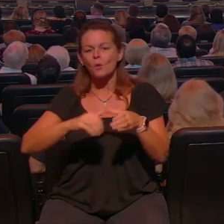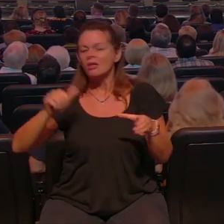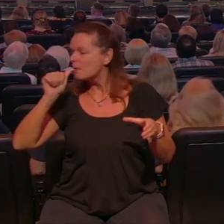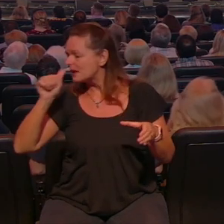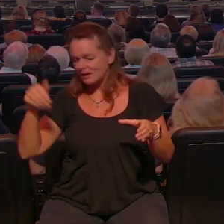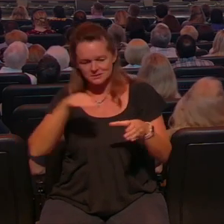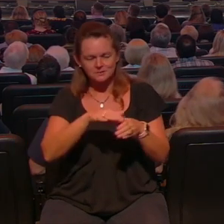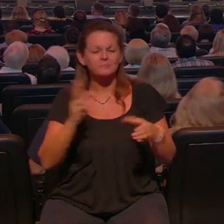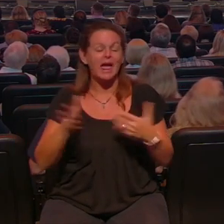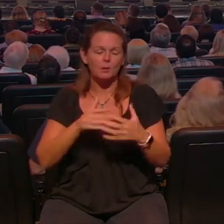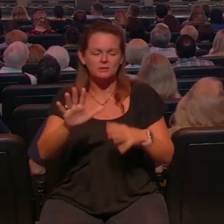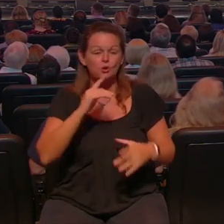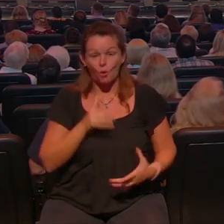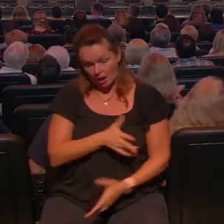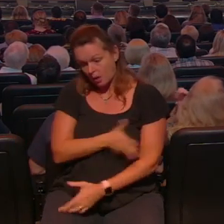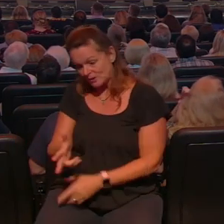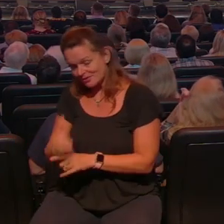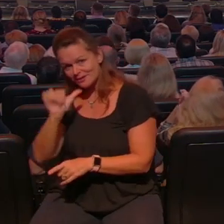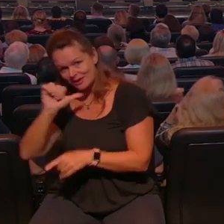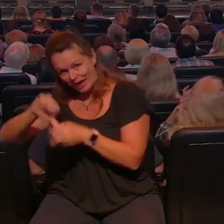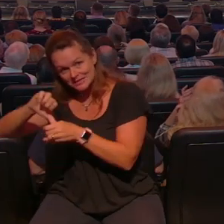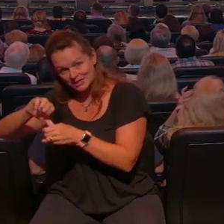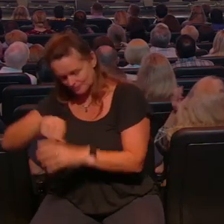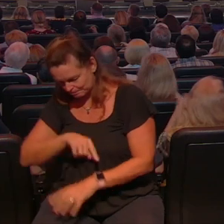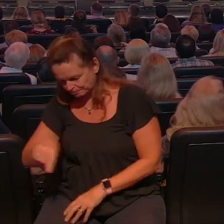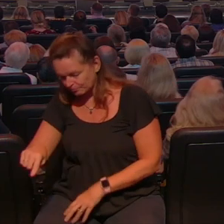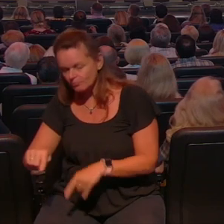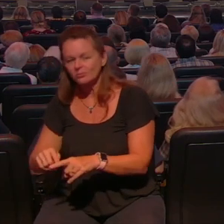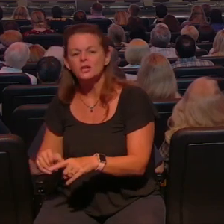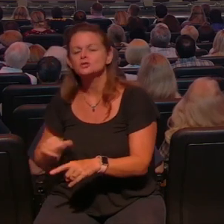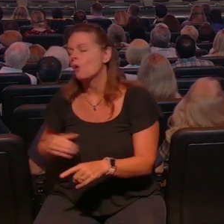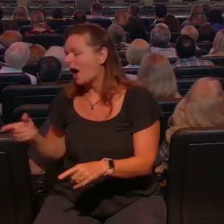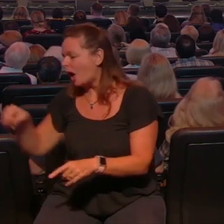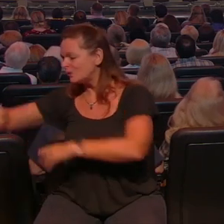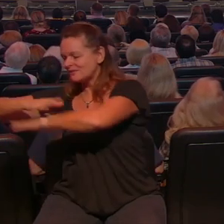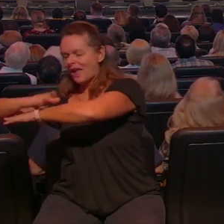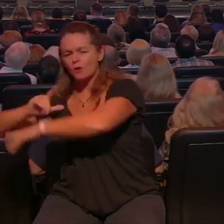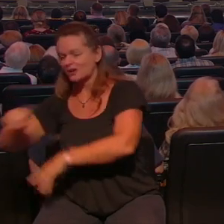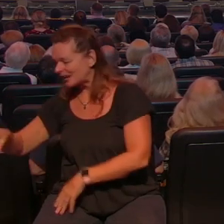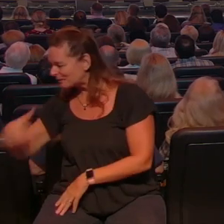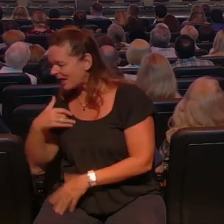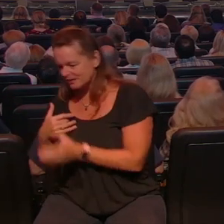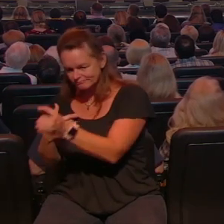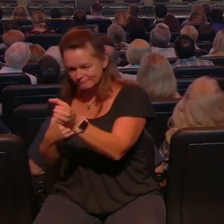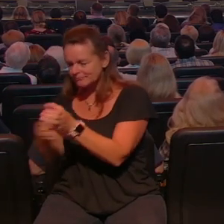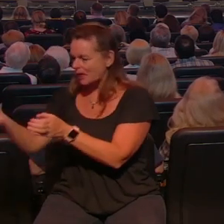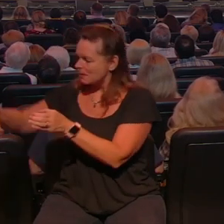gone to the restroom walk back out but I had to stop by the counter that's why I'm saying this okay so I had my Dr. Pepper my peanuts and uh